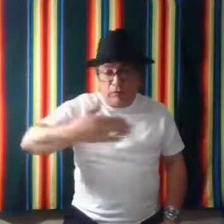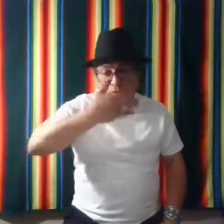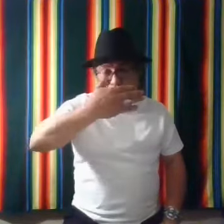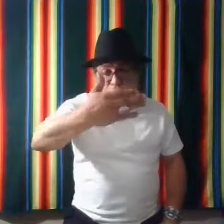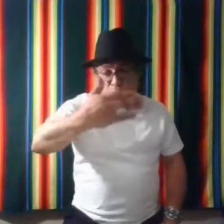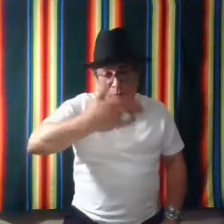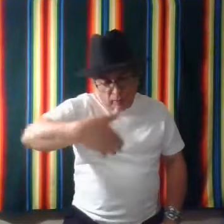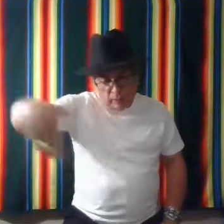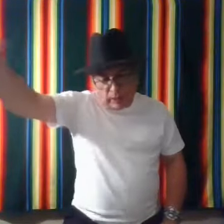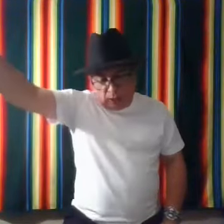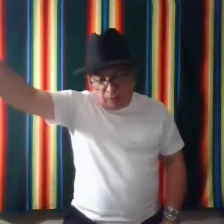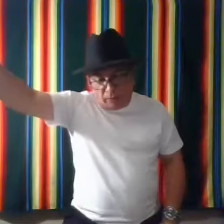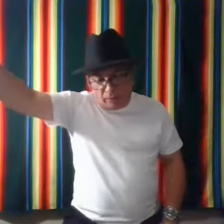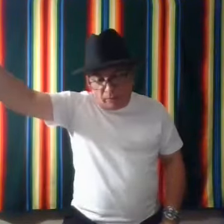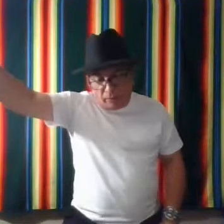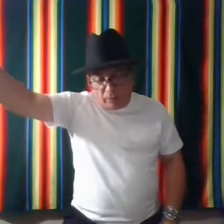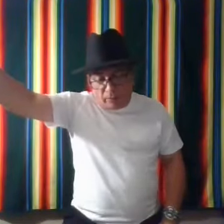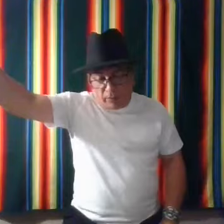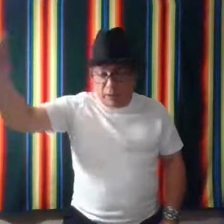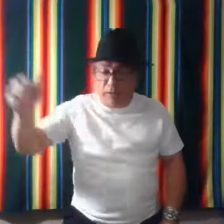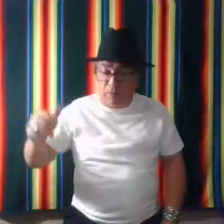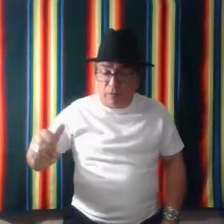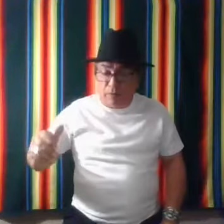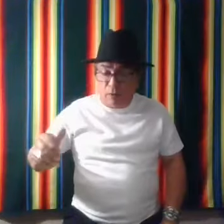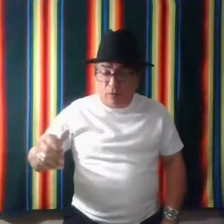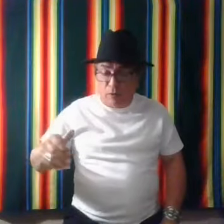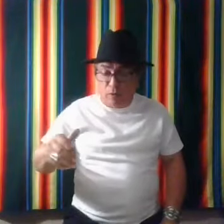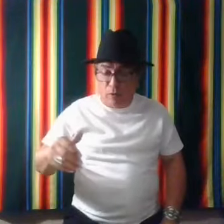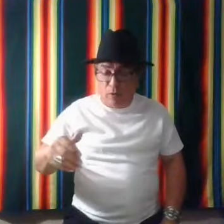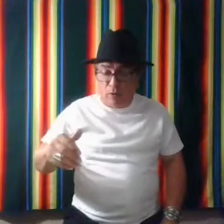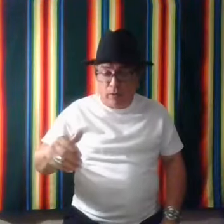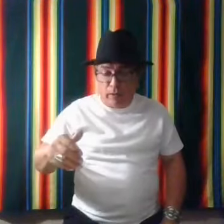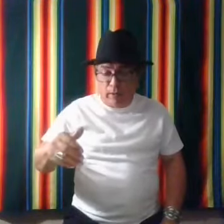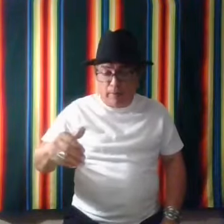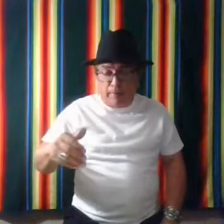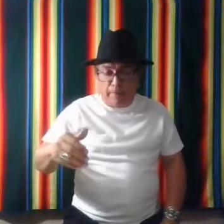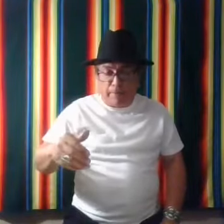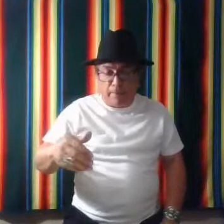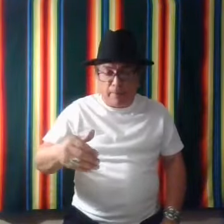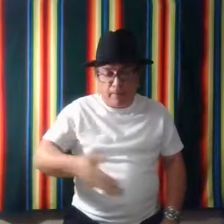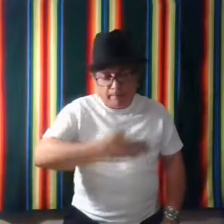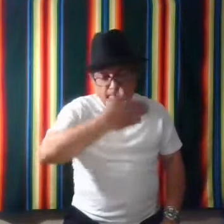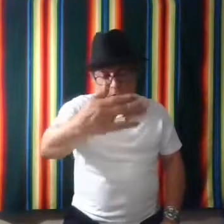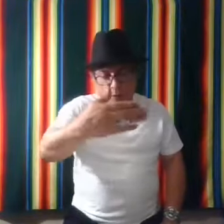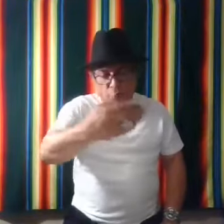Don't leave. See. Or, um, don't,